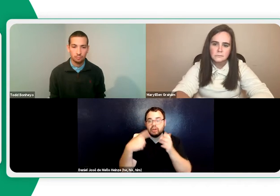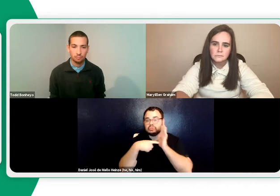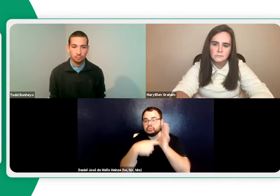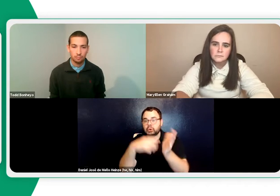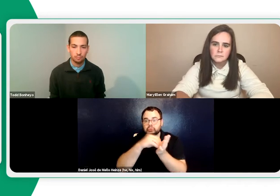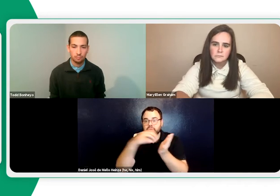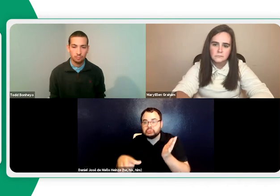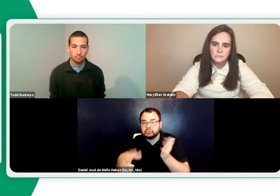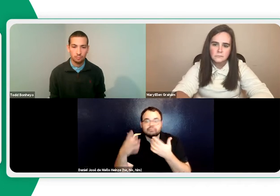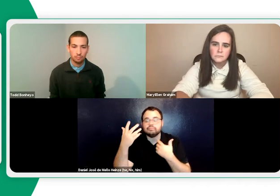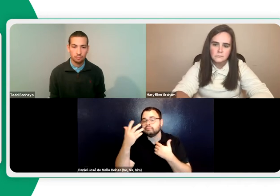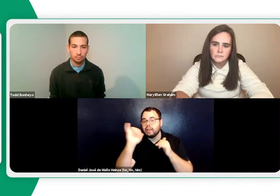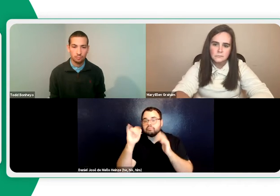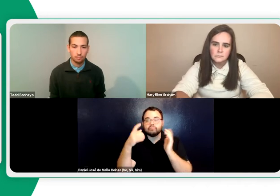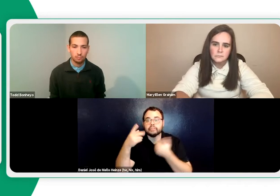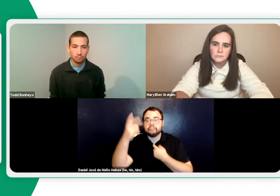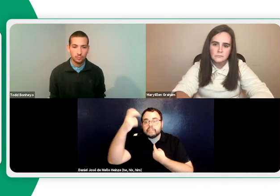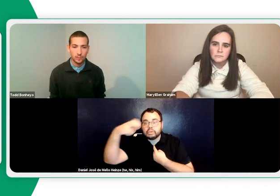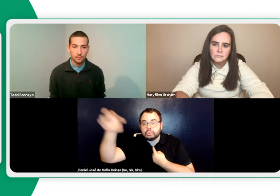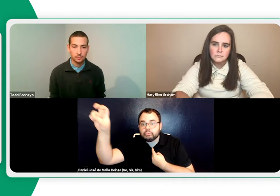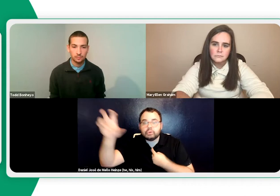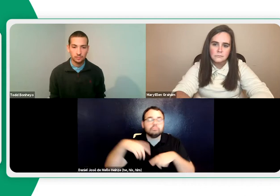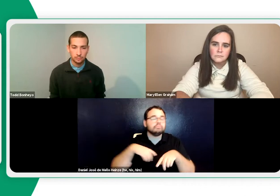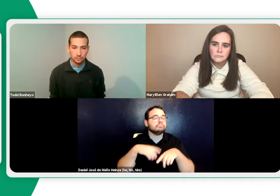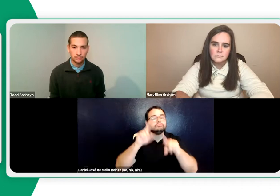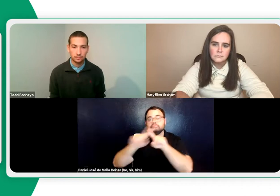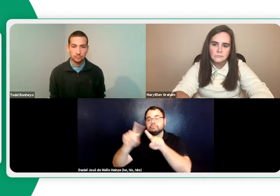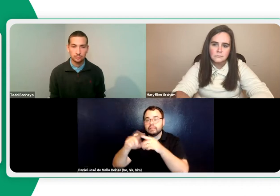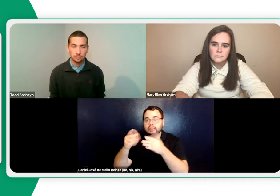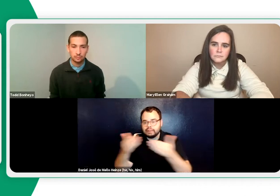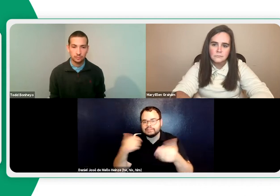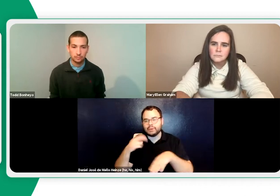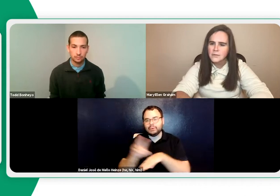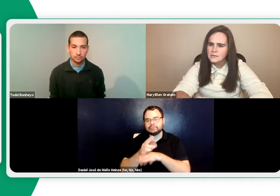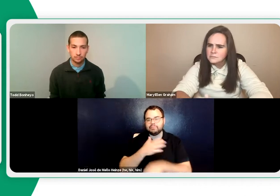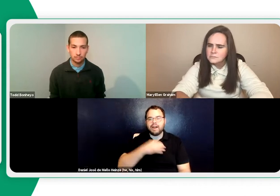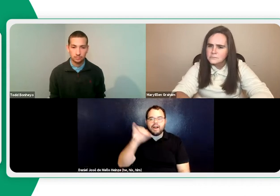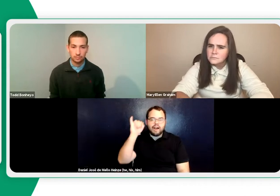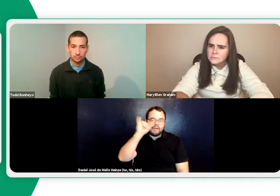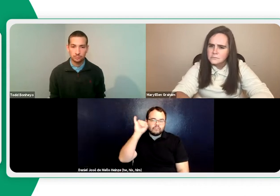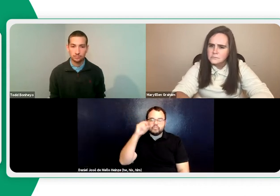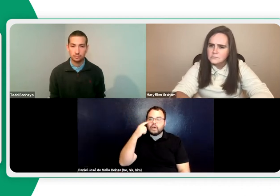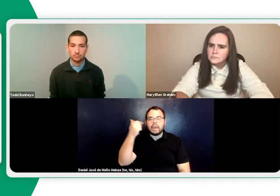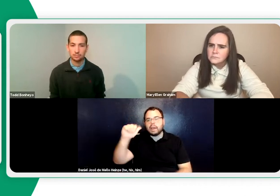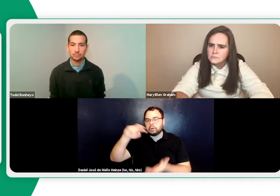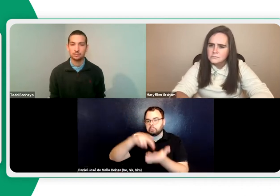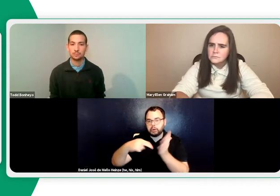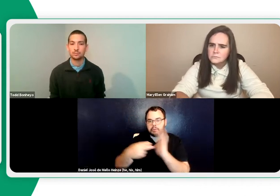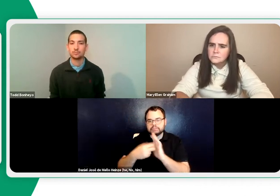Also, sometimes if you want to show a student, say, a field trip or other things, I'll use